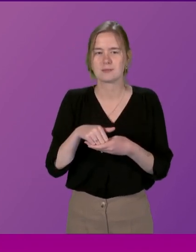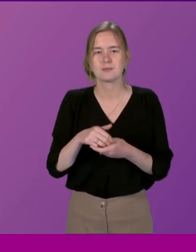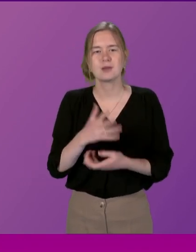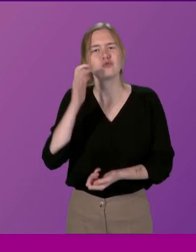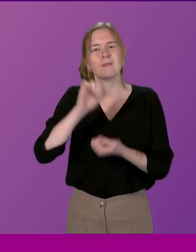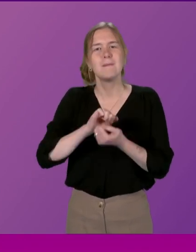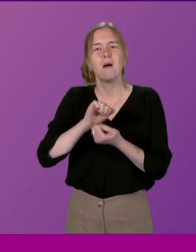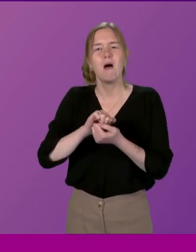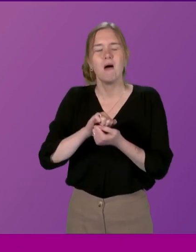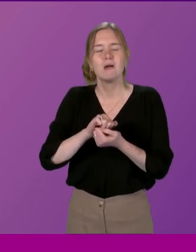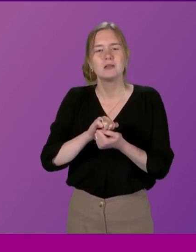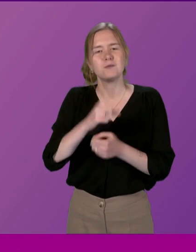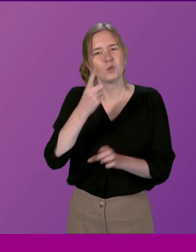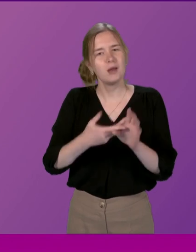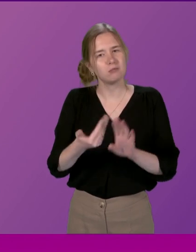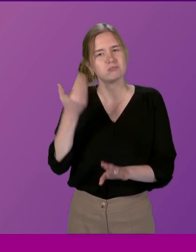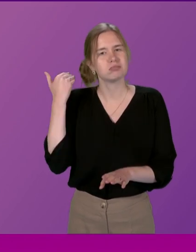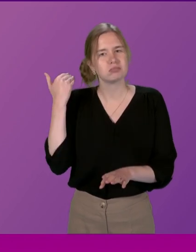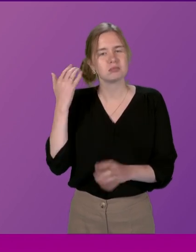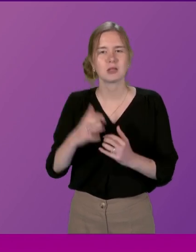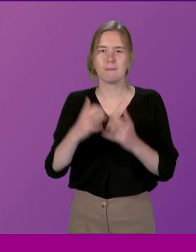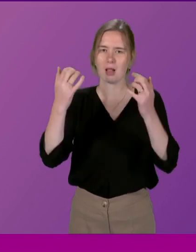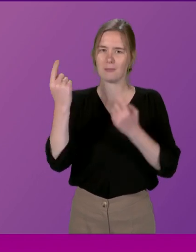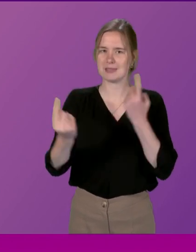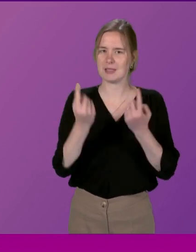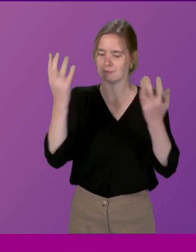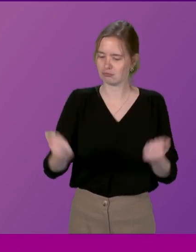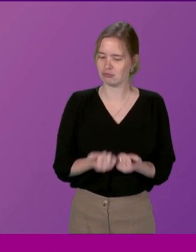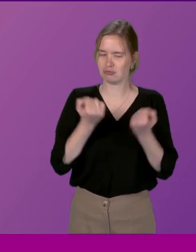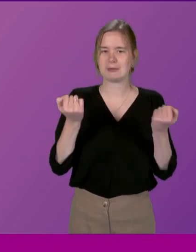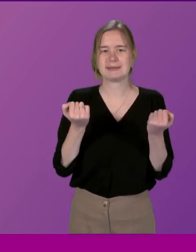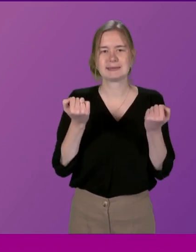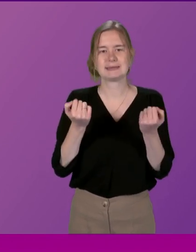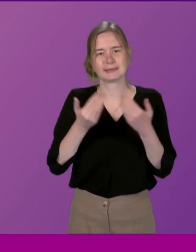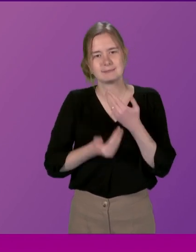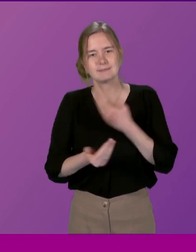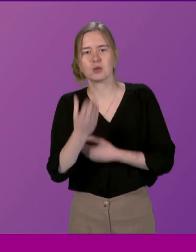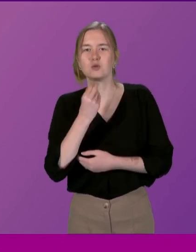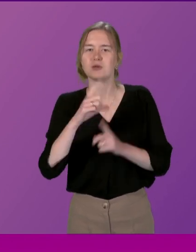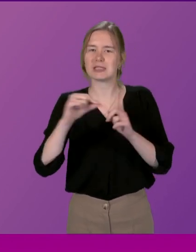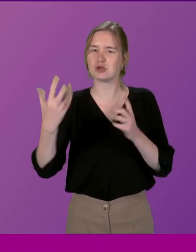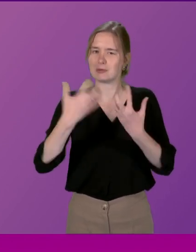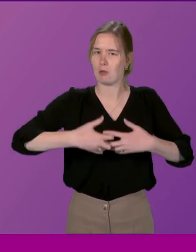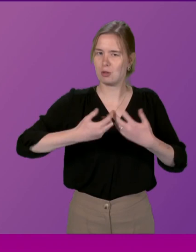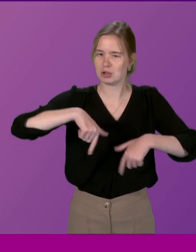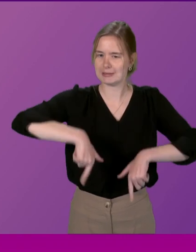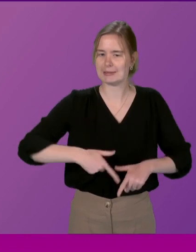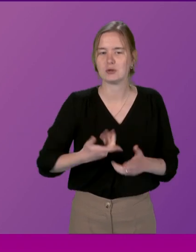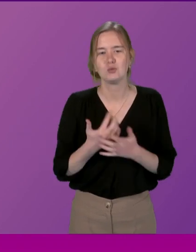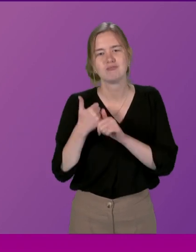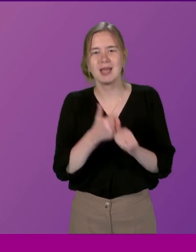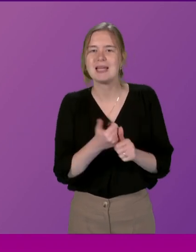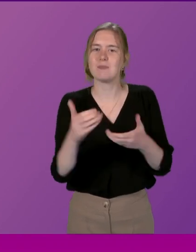recall, as I do, that it is only a few years since the Parliament itself embraced at long last The use of digital technology to aid